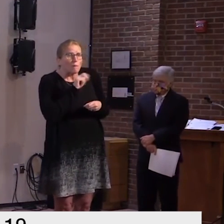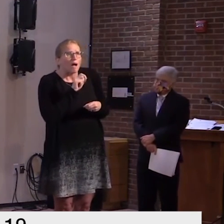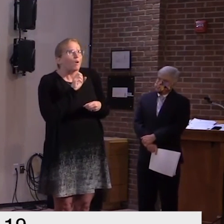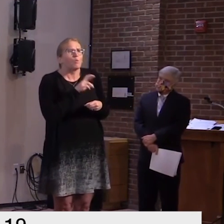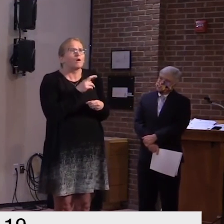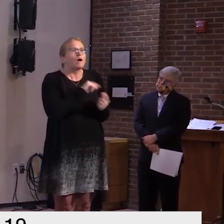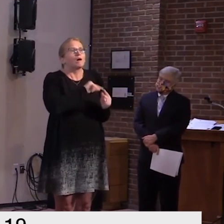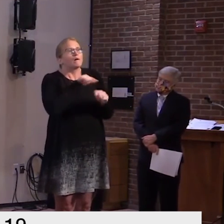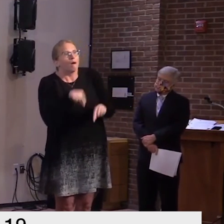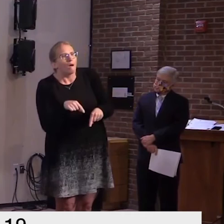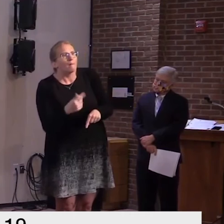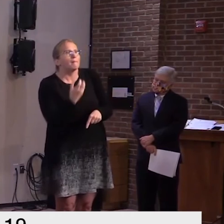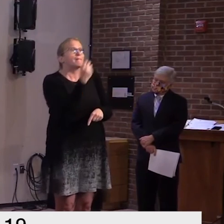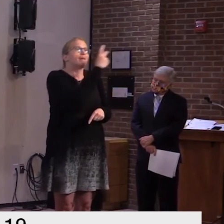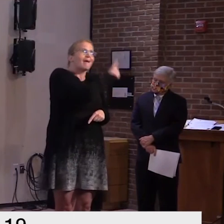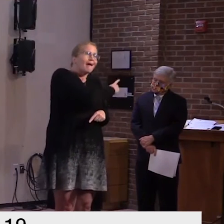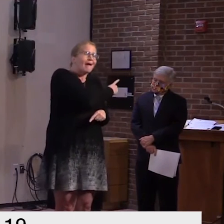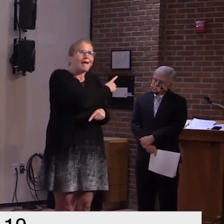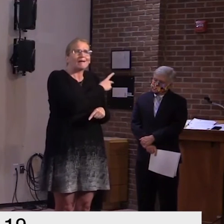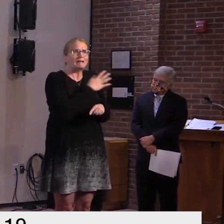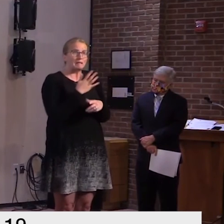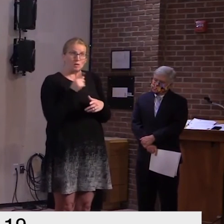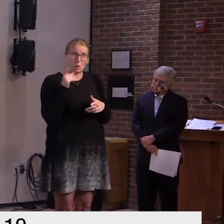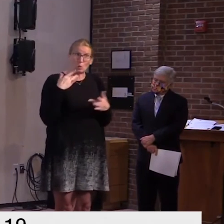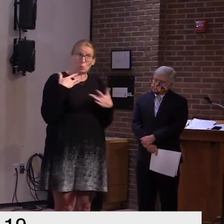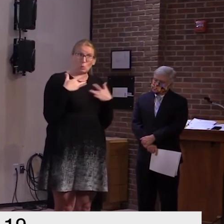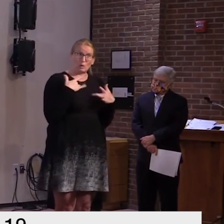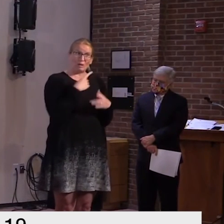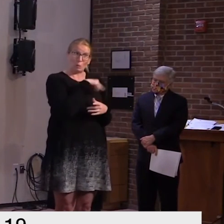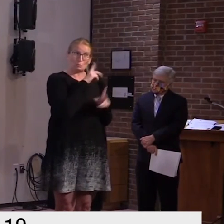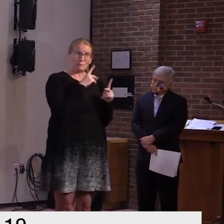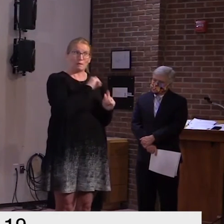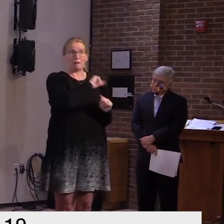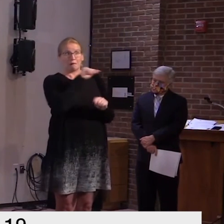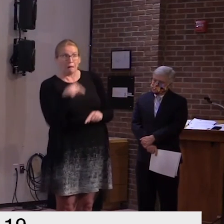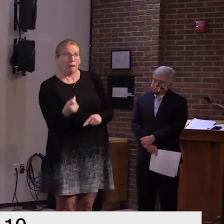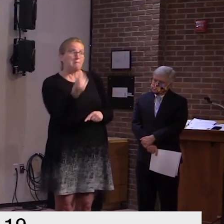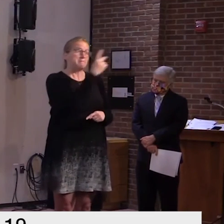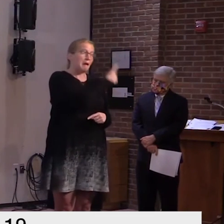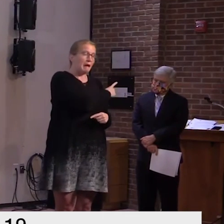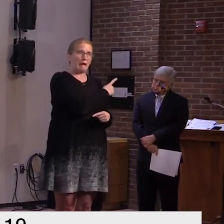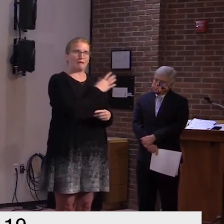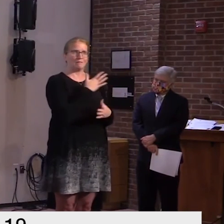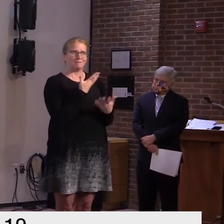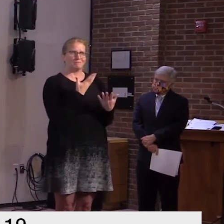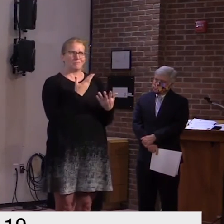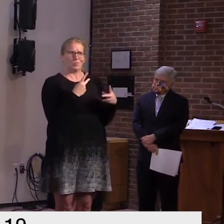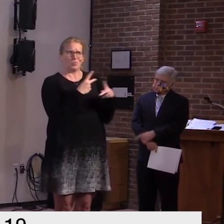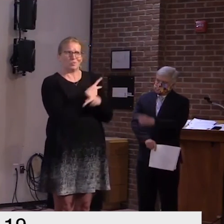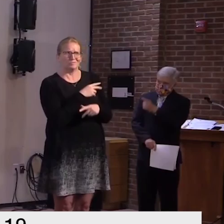uh rules about those visits and but that you know is showing you that